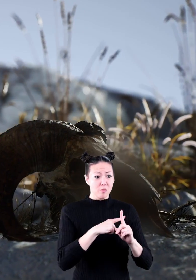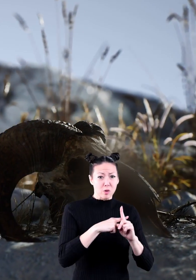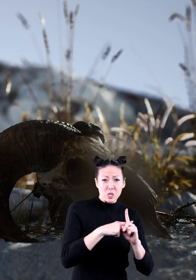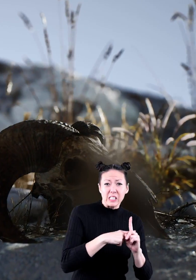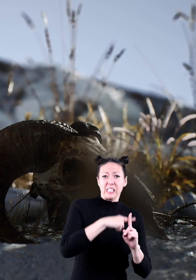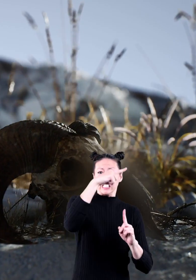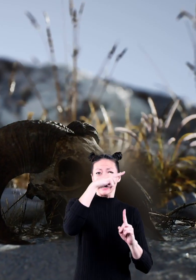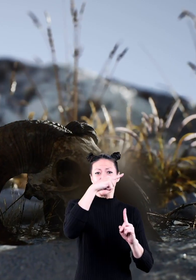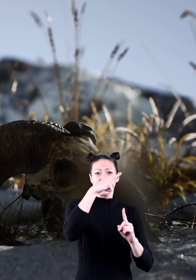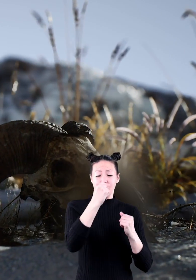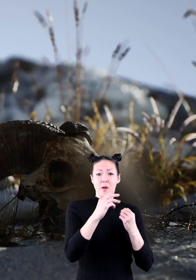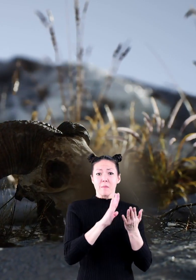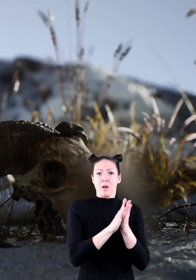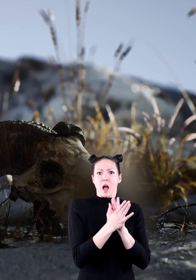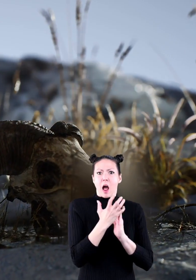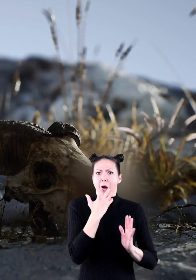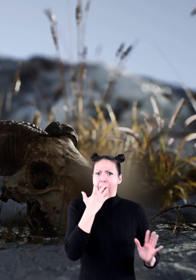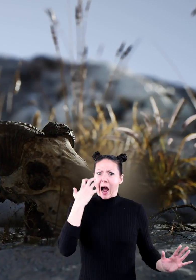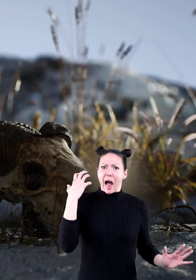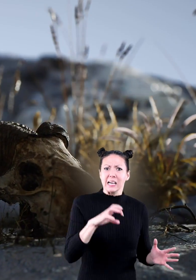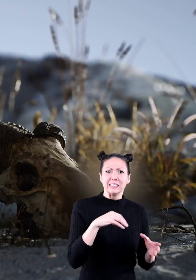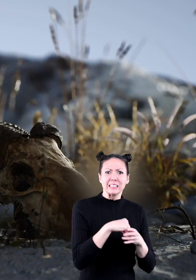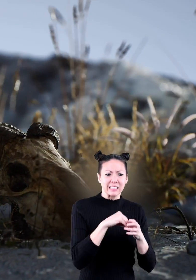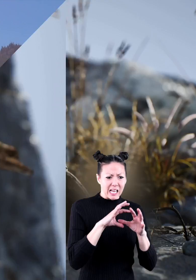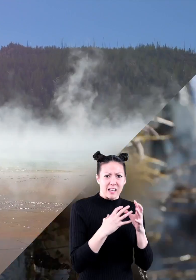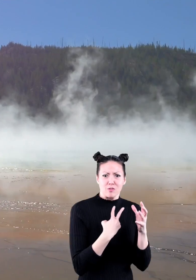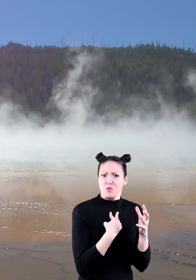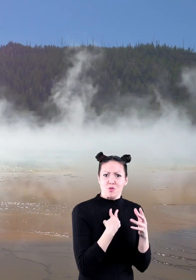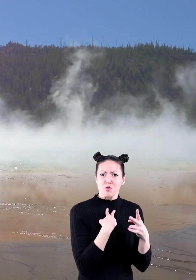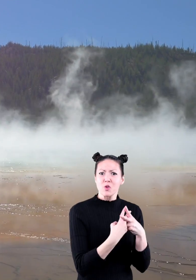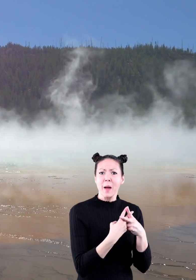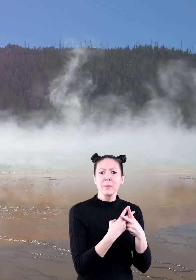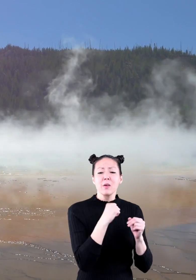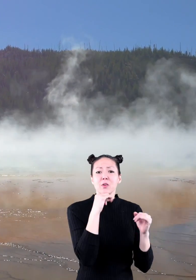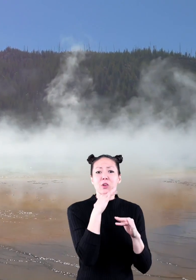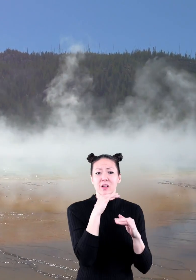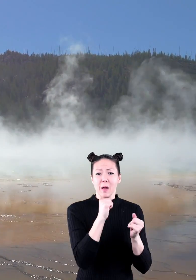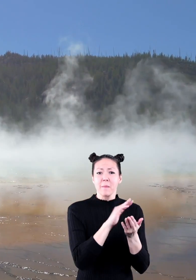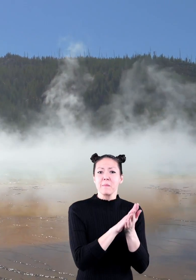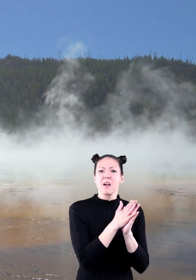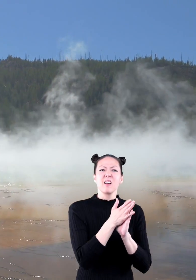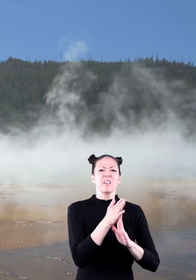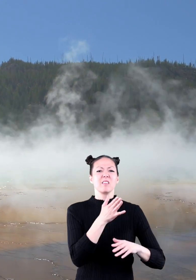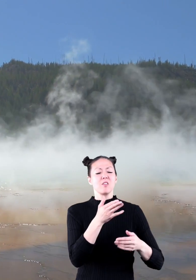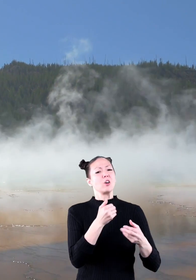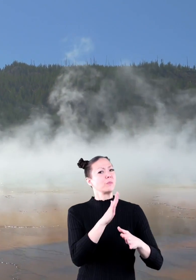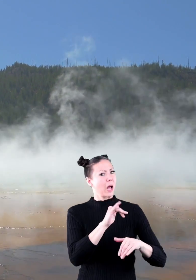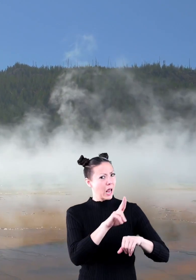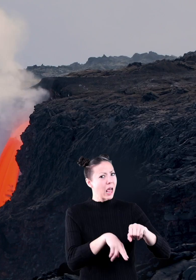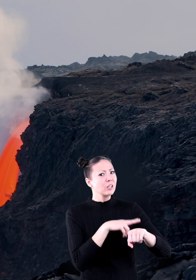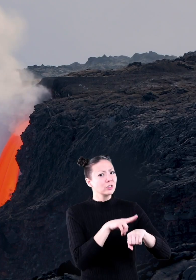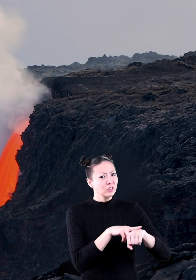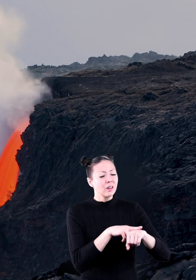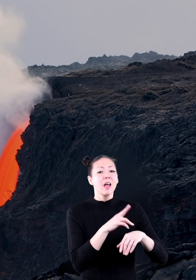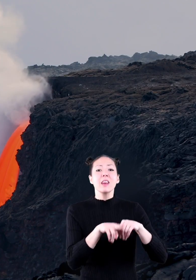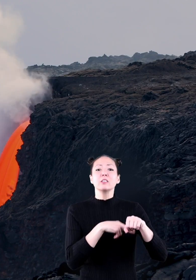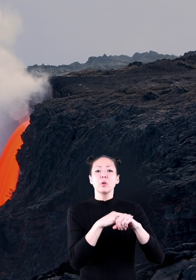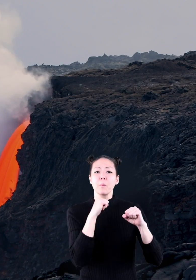temperature by trapping too much heat inside. Pollution can be caused naturally. Natural pollution